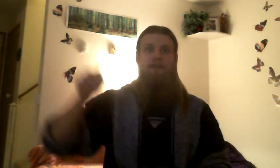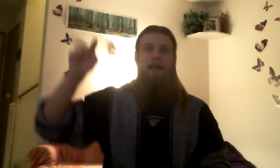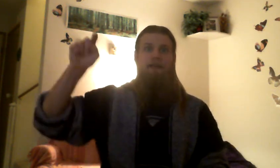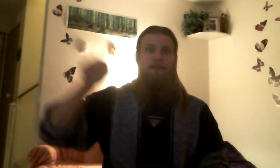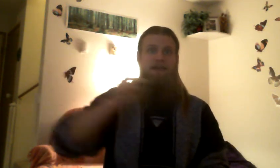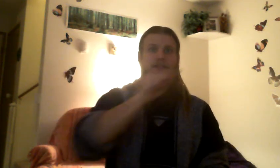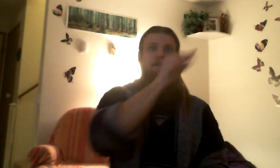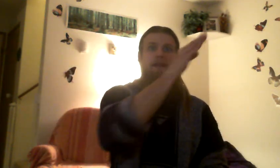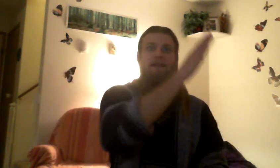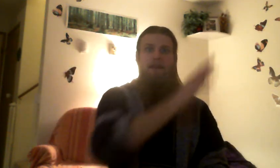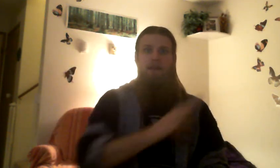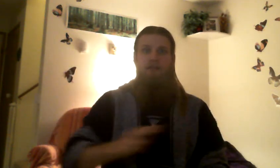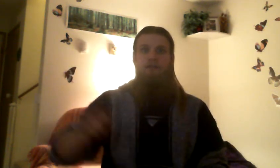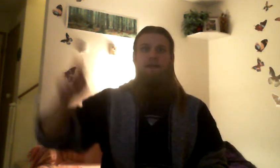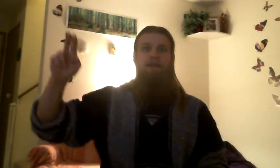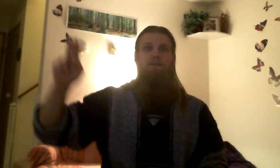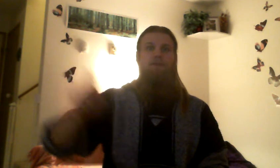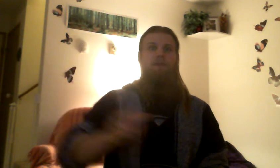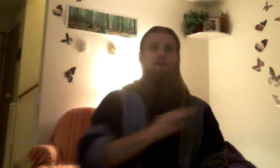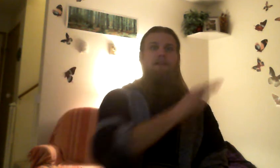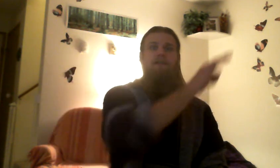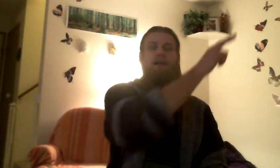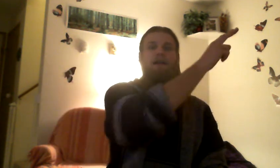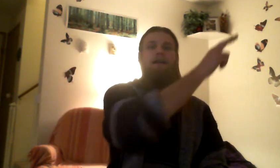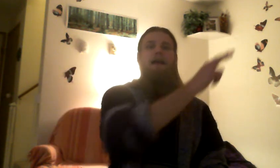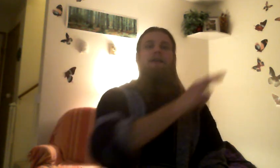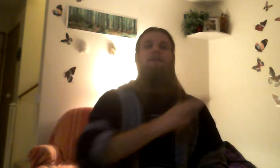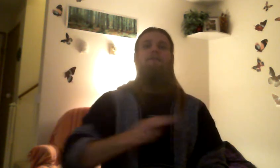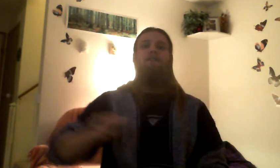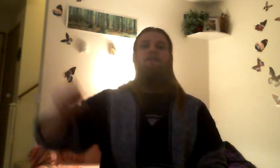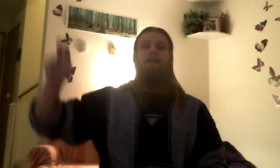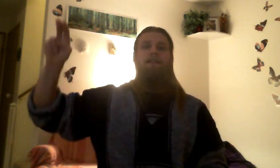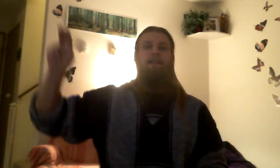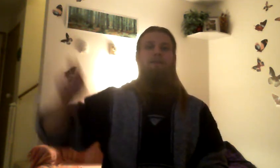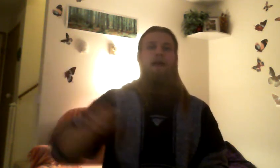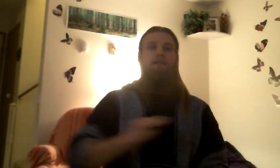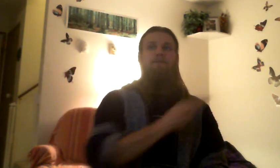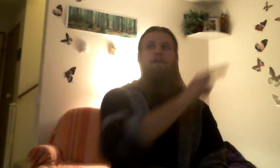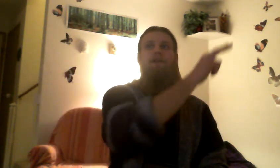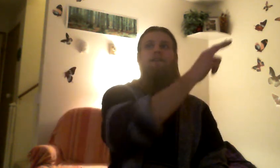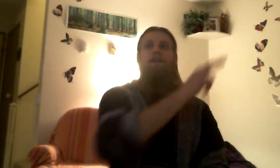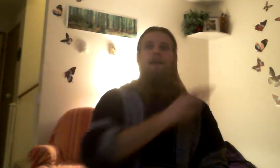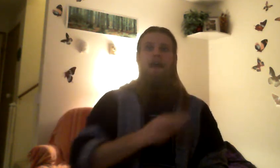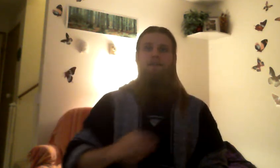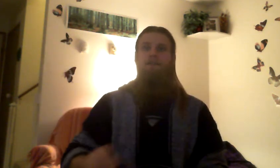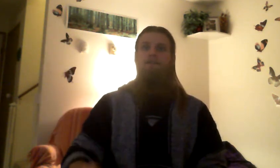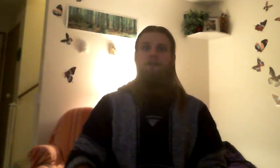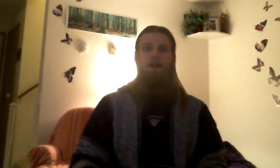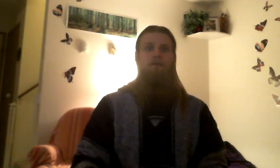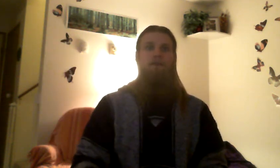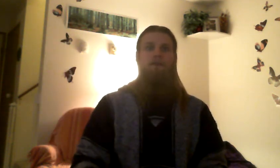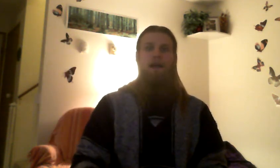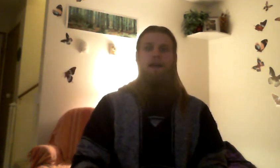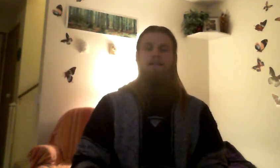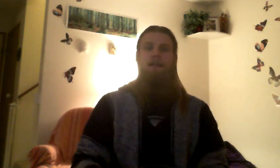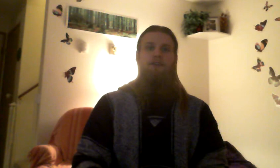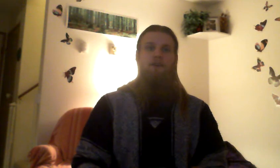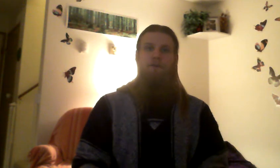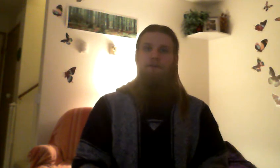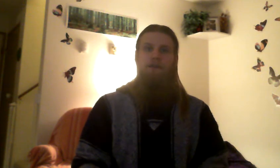you can have this. You can make, you can make them, make you, have them just go like this back and forth. And you just follow it with your eyes. Don't move